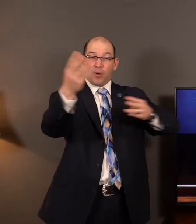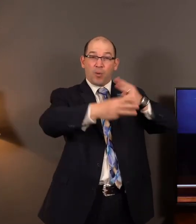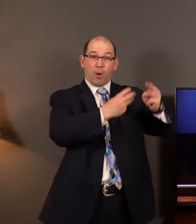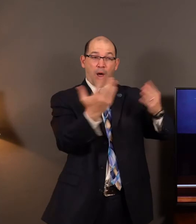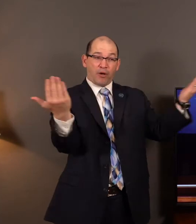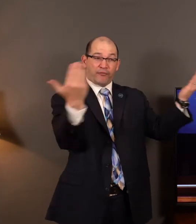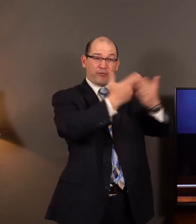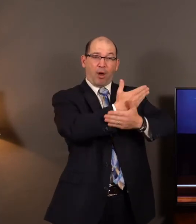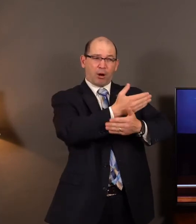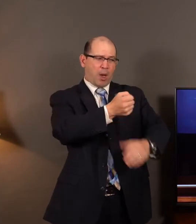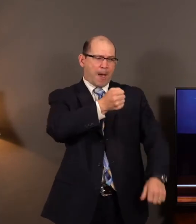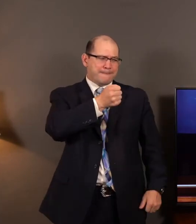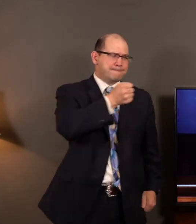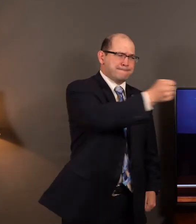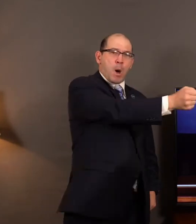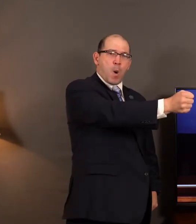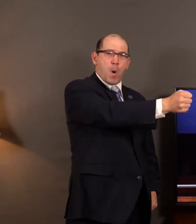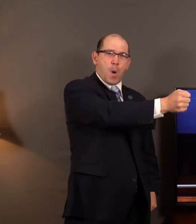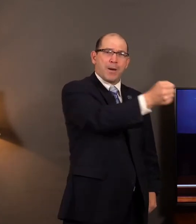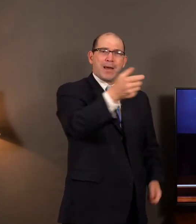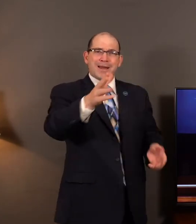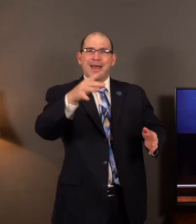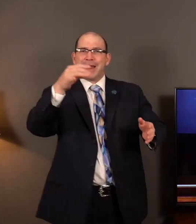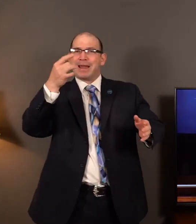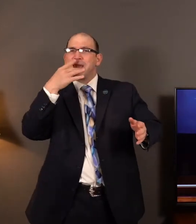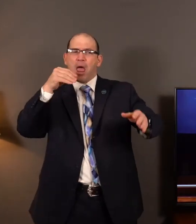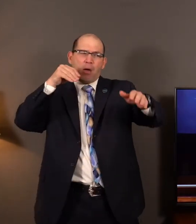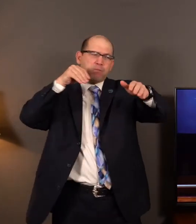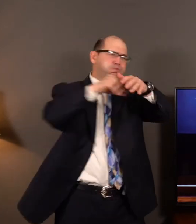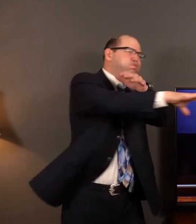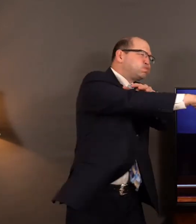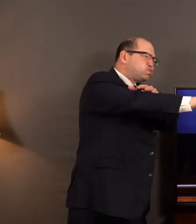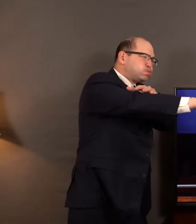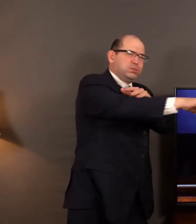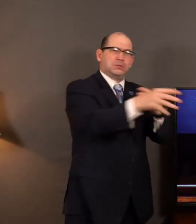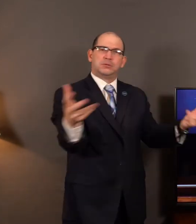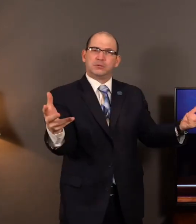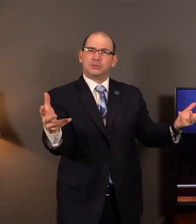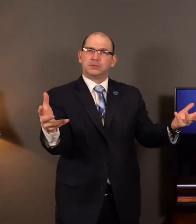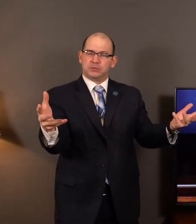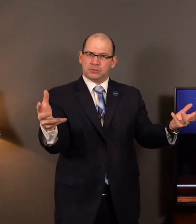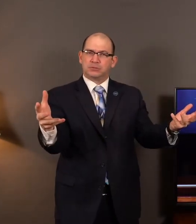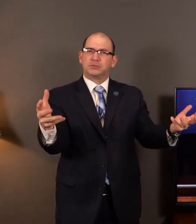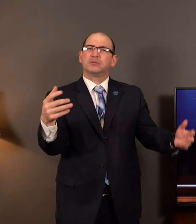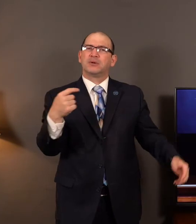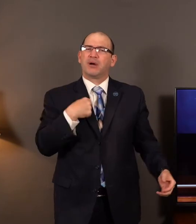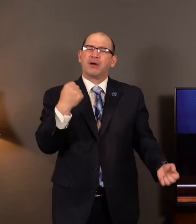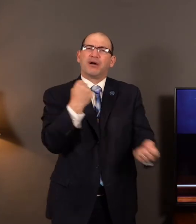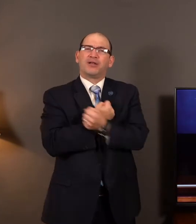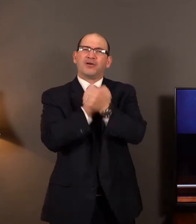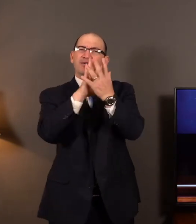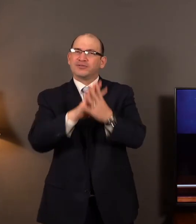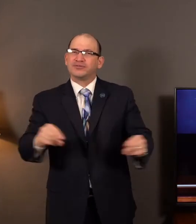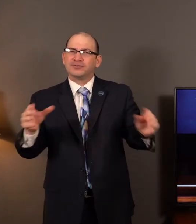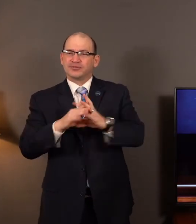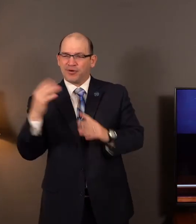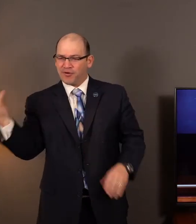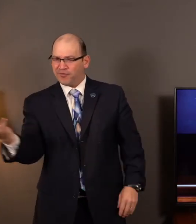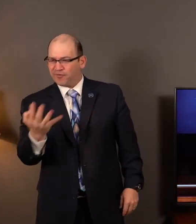of the glorious gospel of Jesus Christ and let's make a difference for the cause of Christ. And I love in this story how they say in verse number